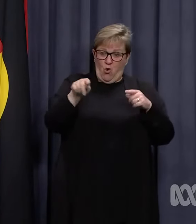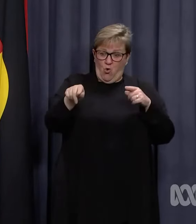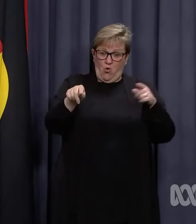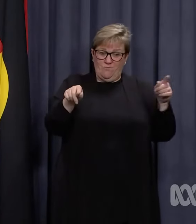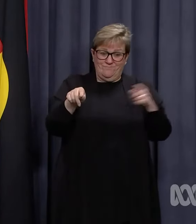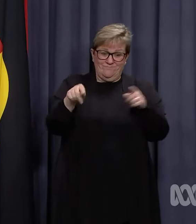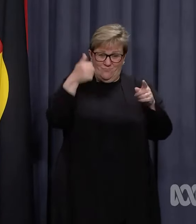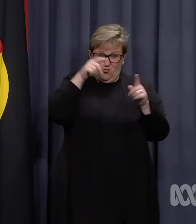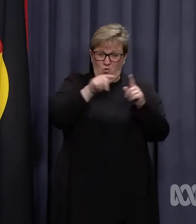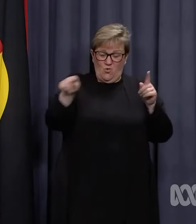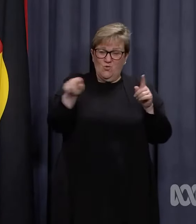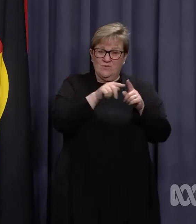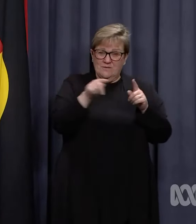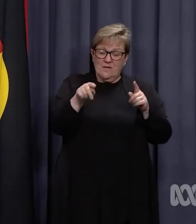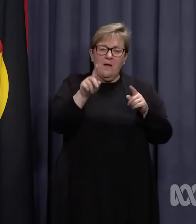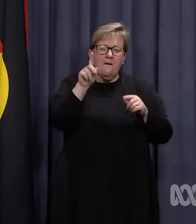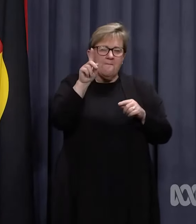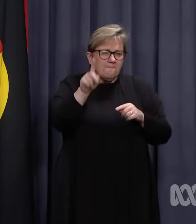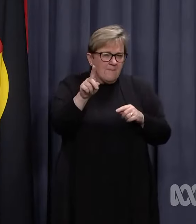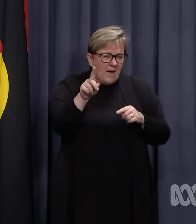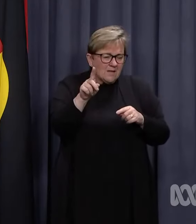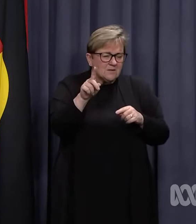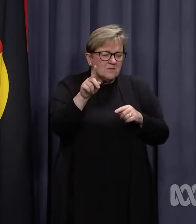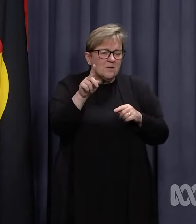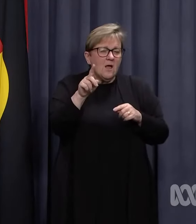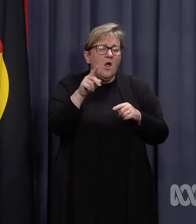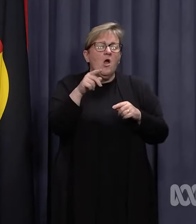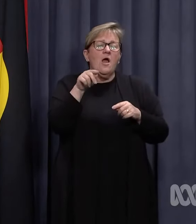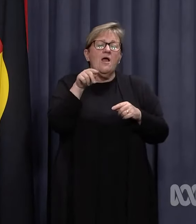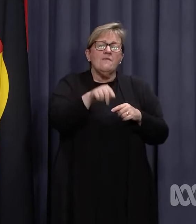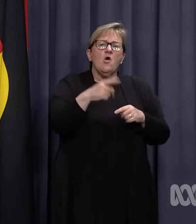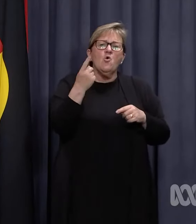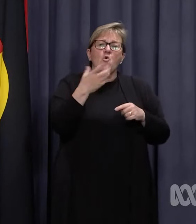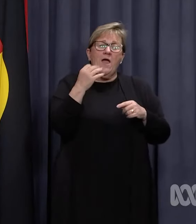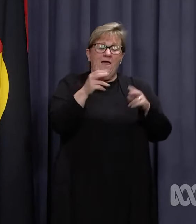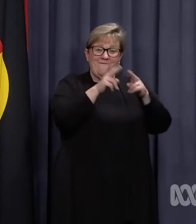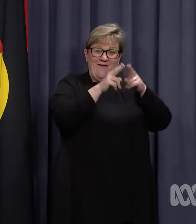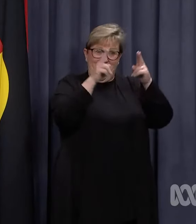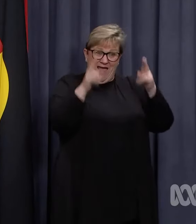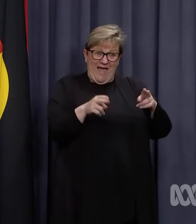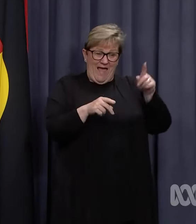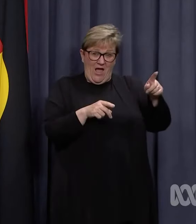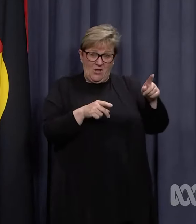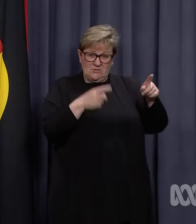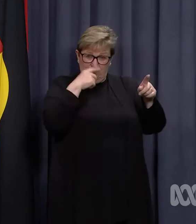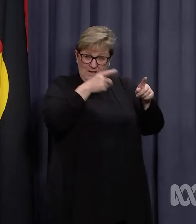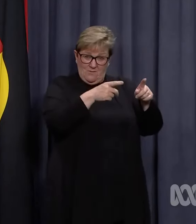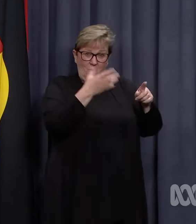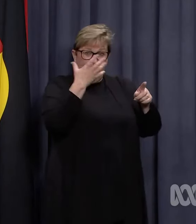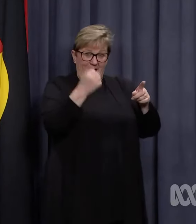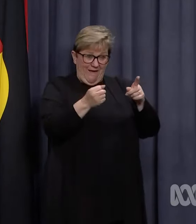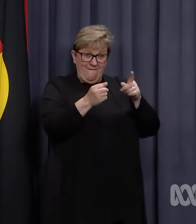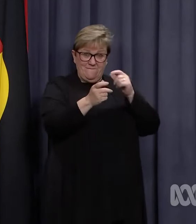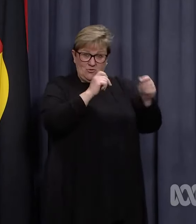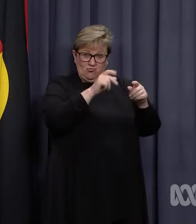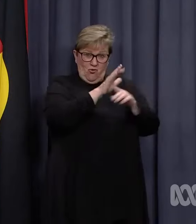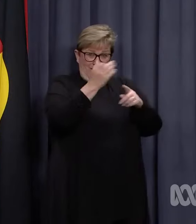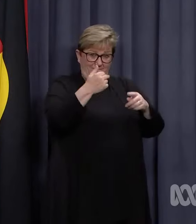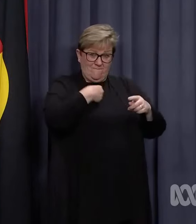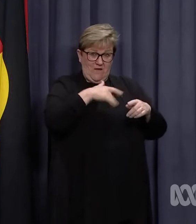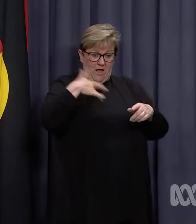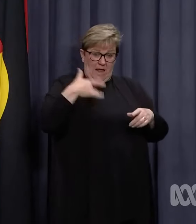contact, except those who have a household member who has tested positive